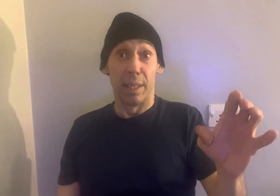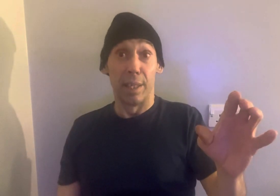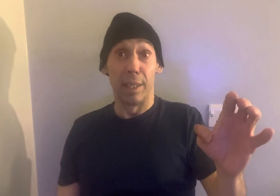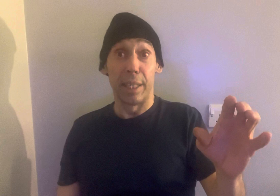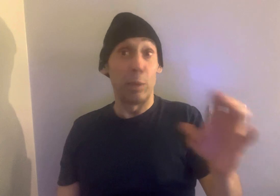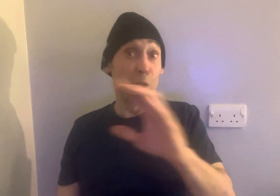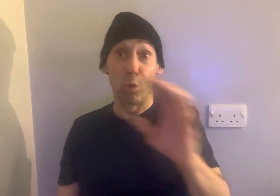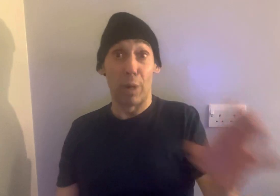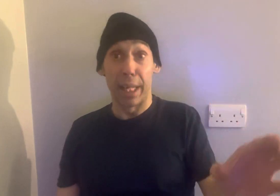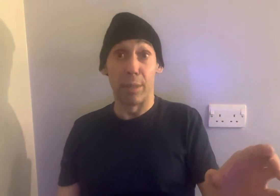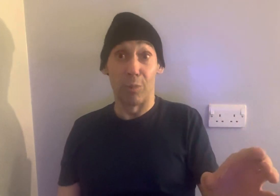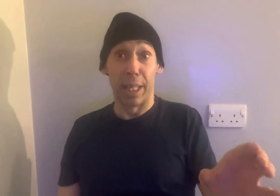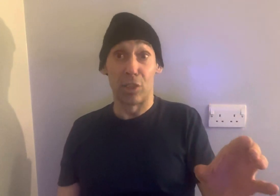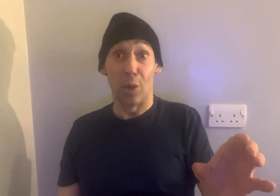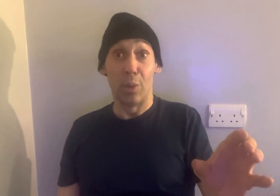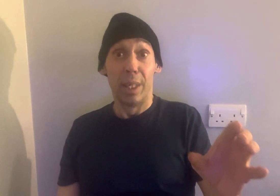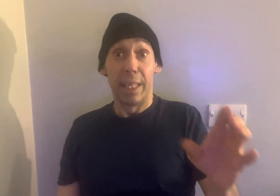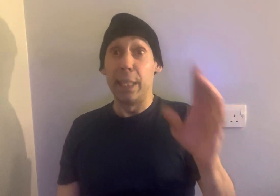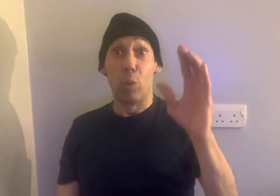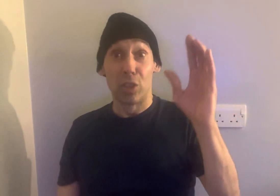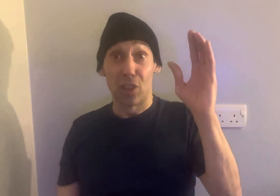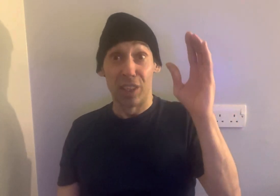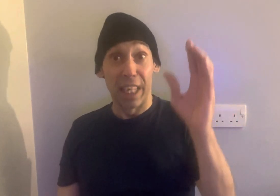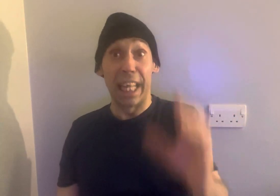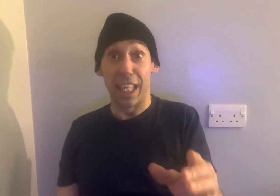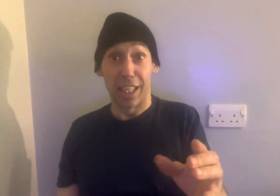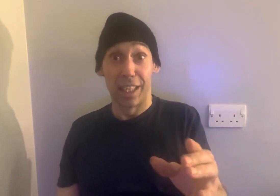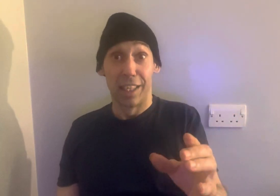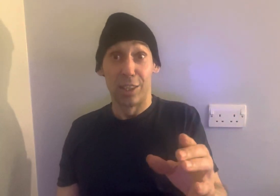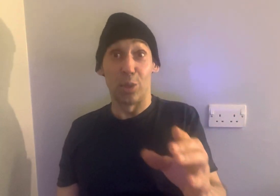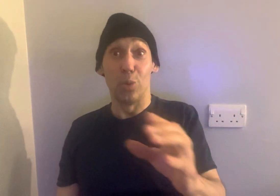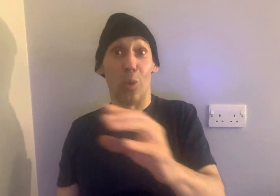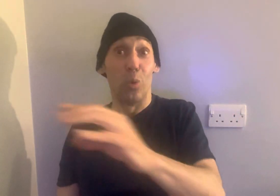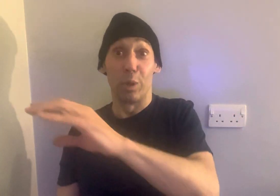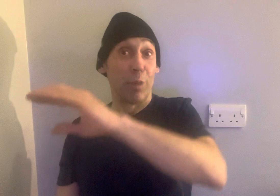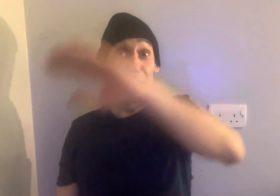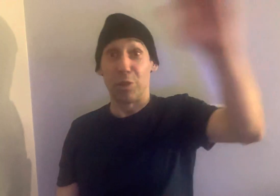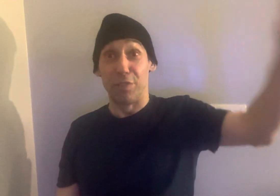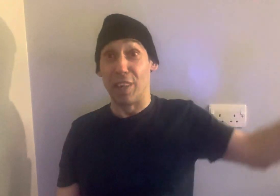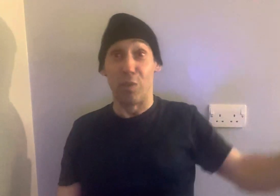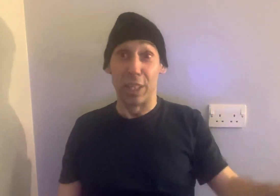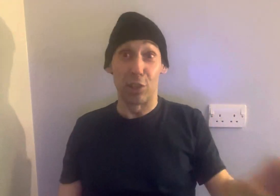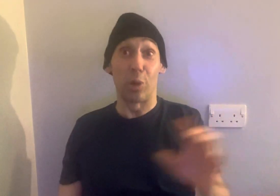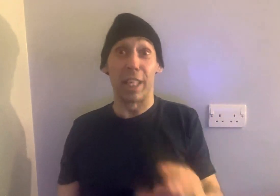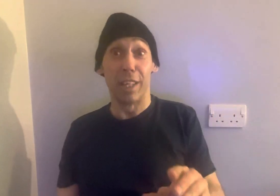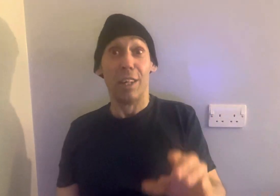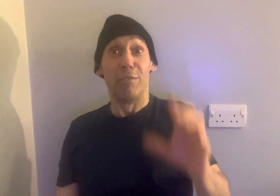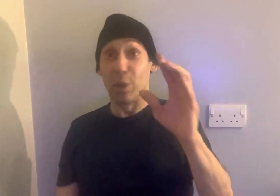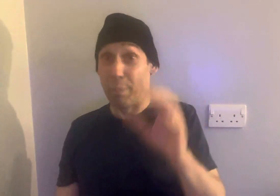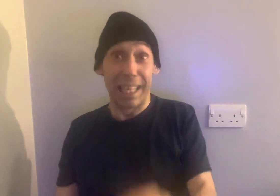he was all right. So, he was the link to all the rest of the other ones looking for the big